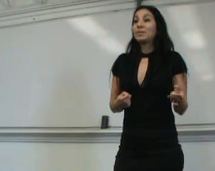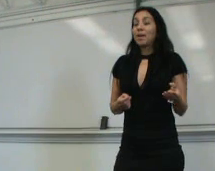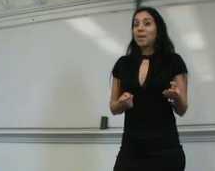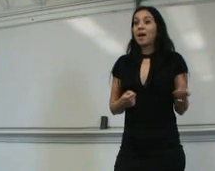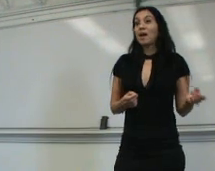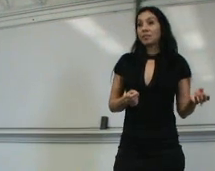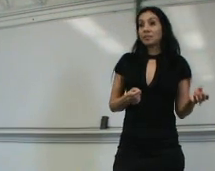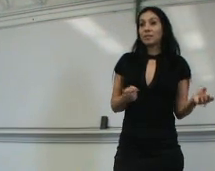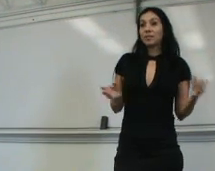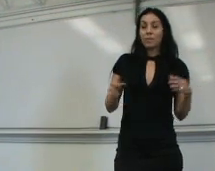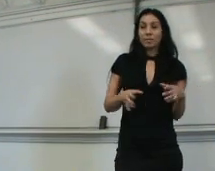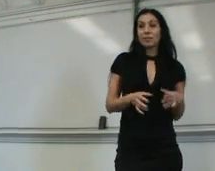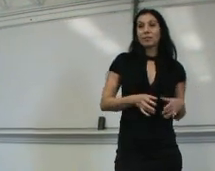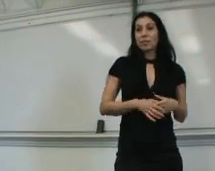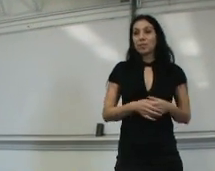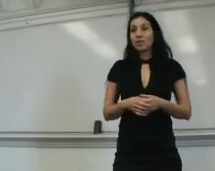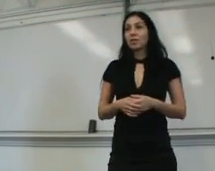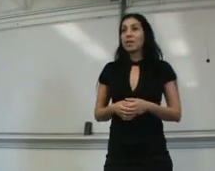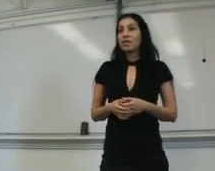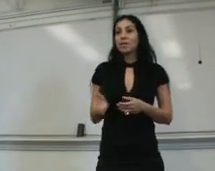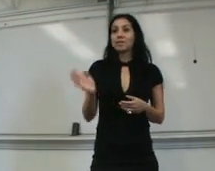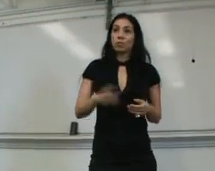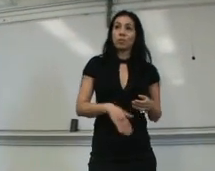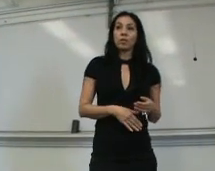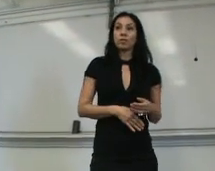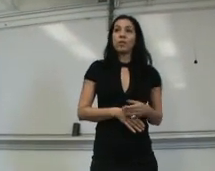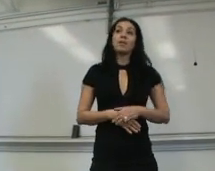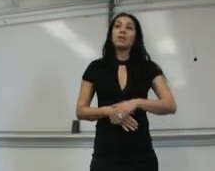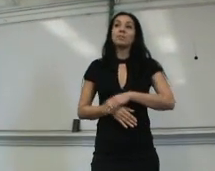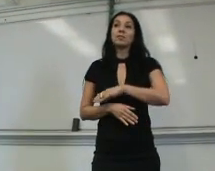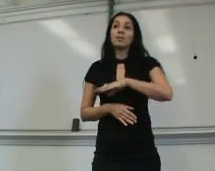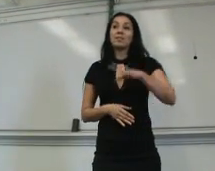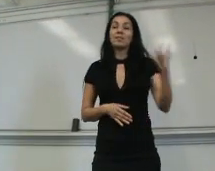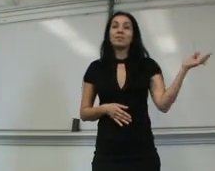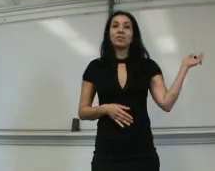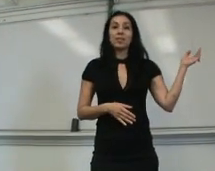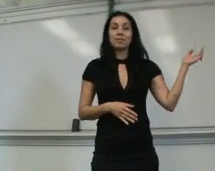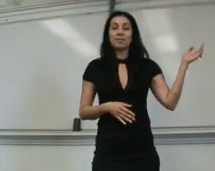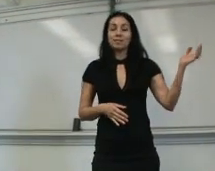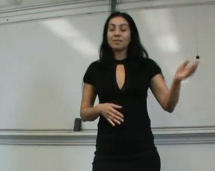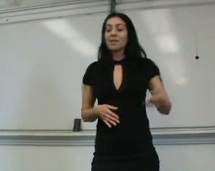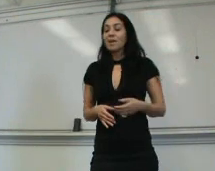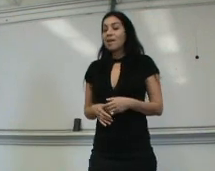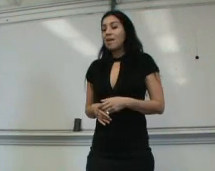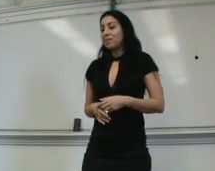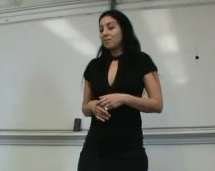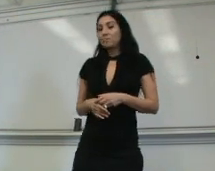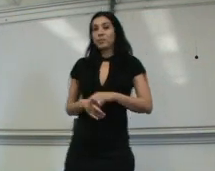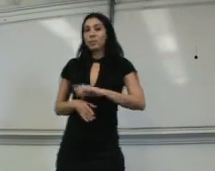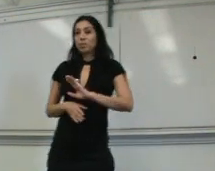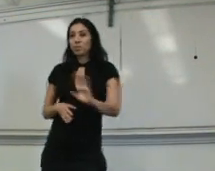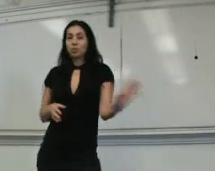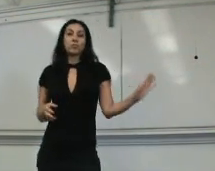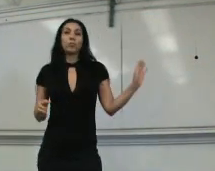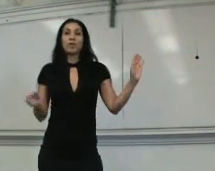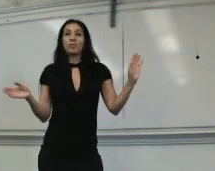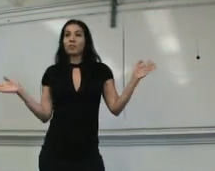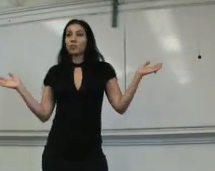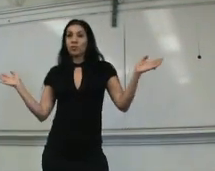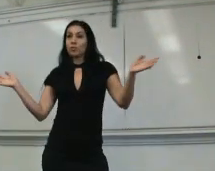My dad had a little Mexican restaurant and I started working with him, taking English classes and doing just whatever to